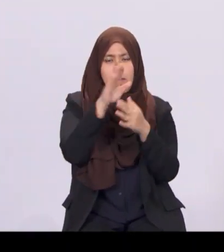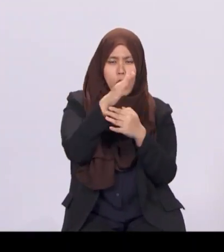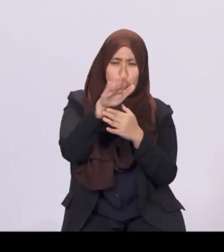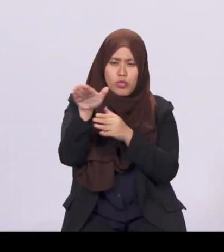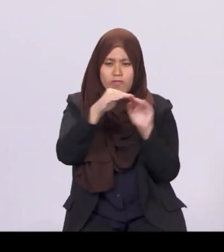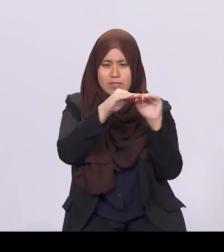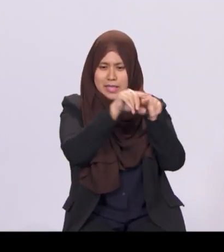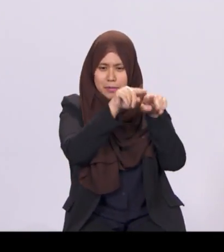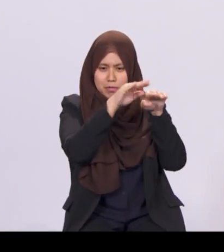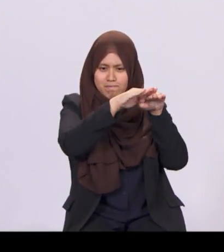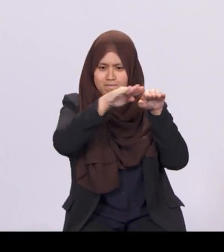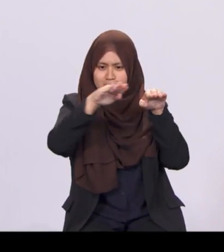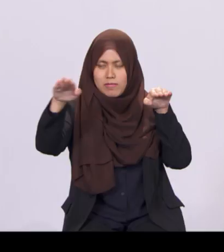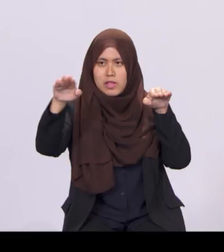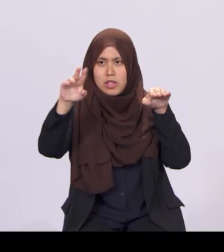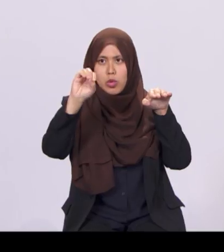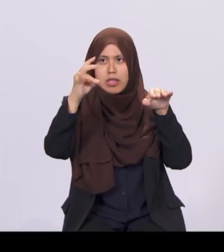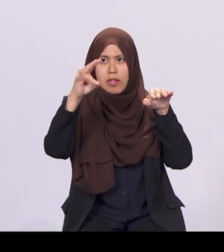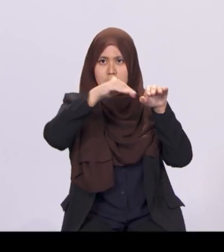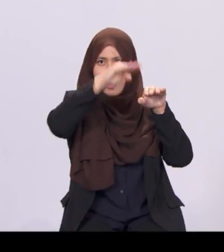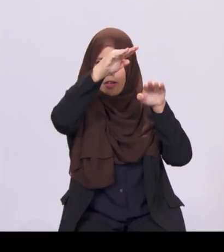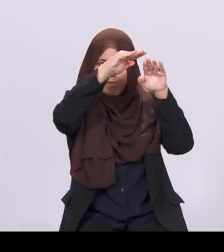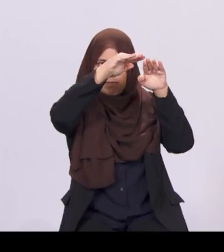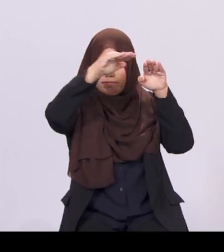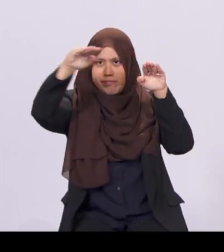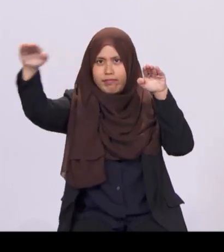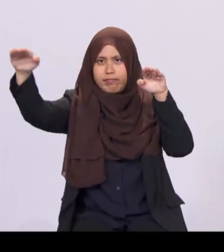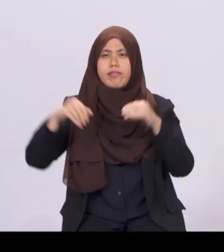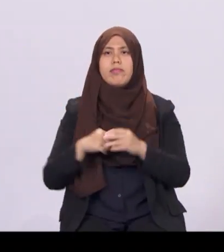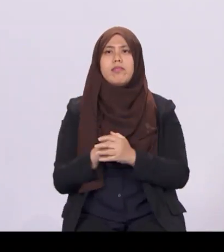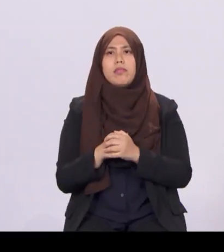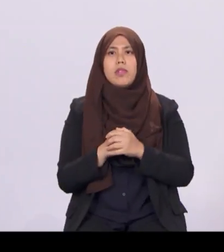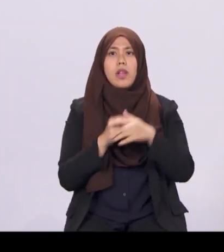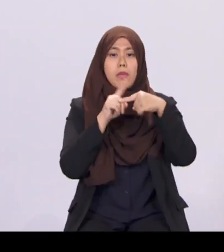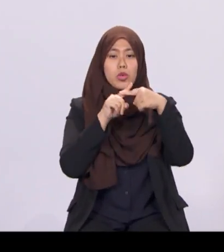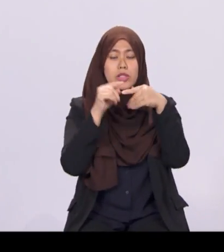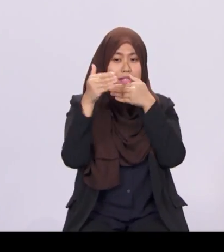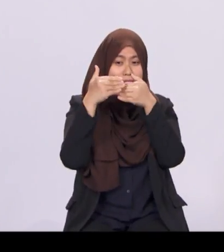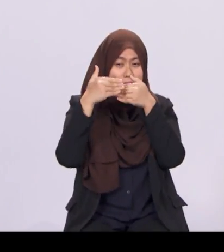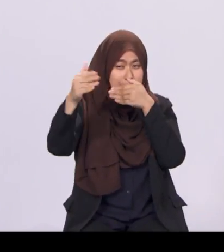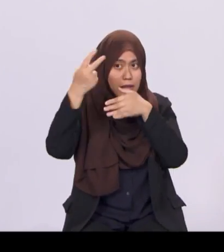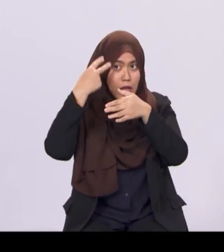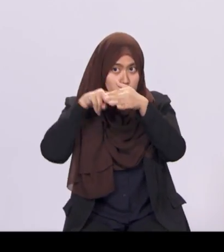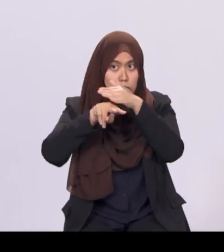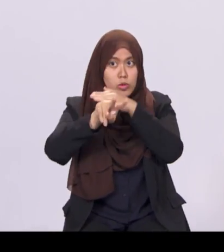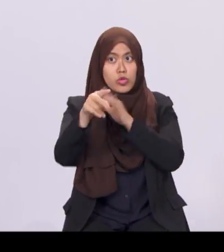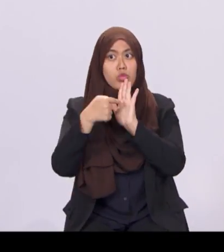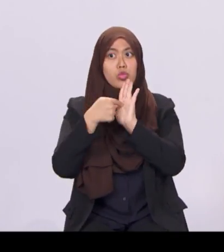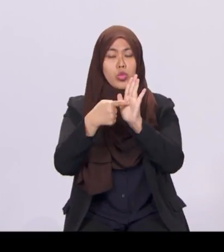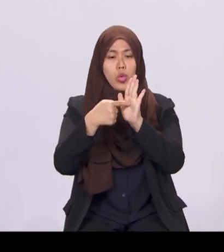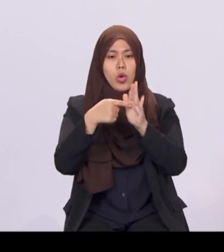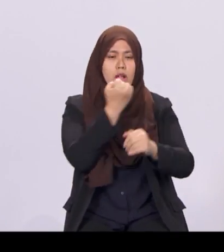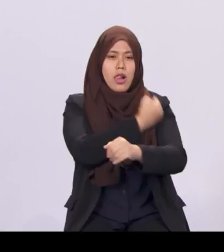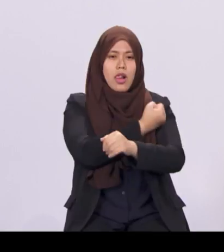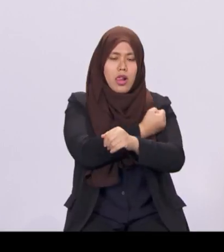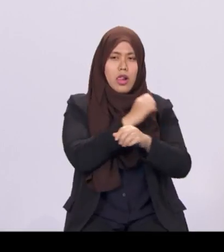The positive near-term outlook shows that the hard work of employers, workers and the government is paying off.